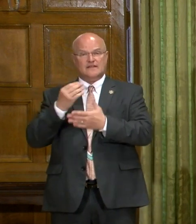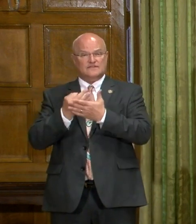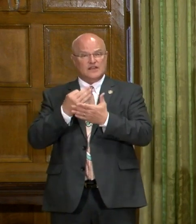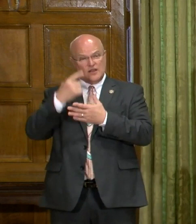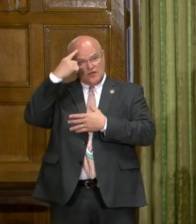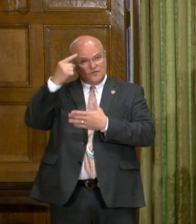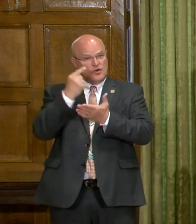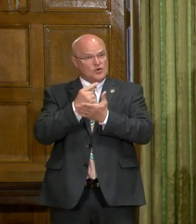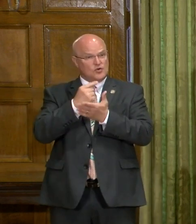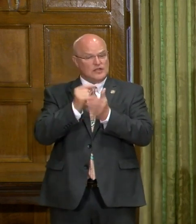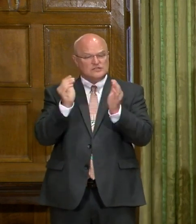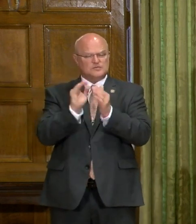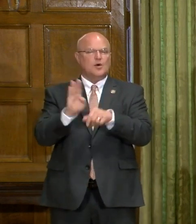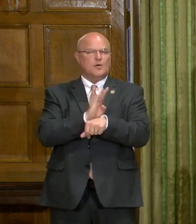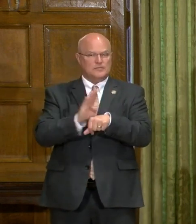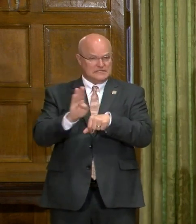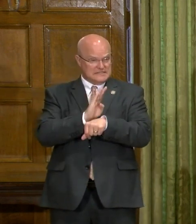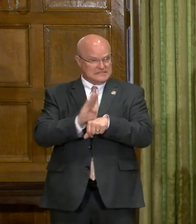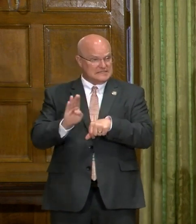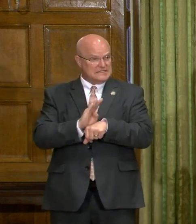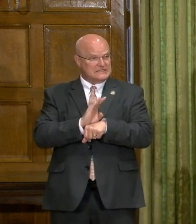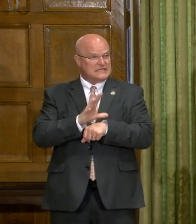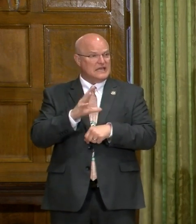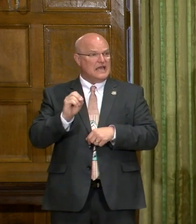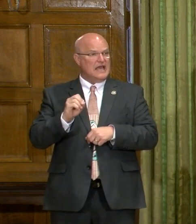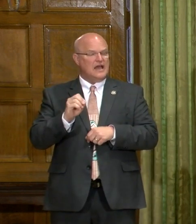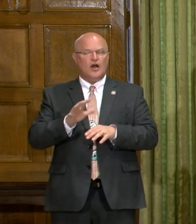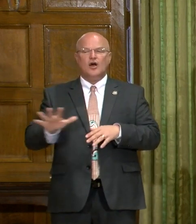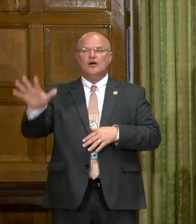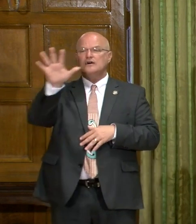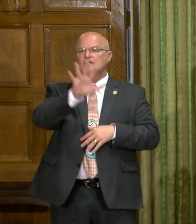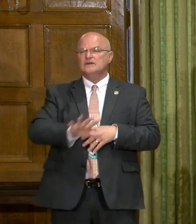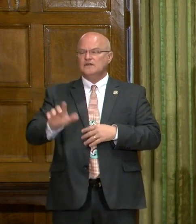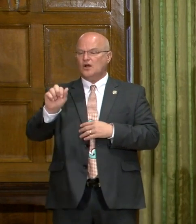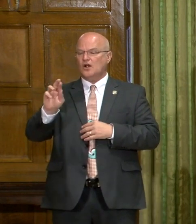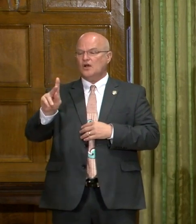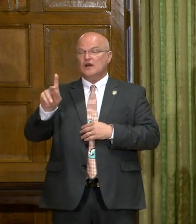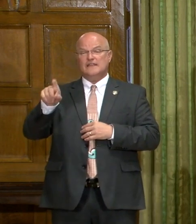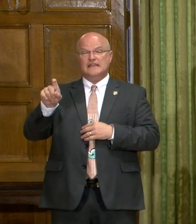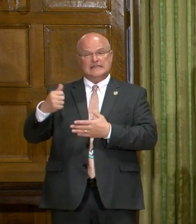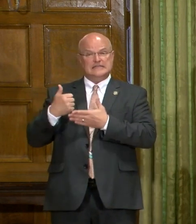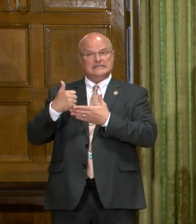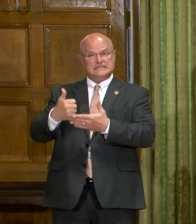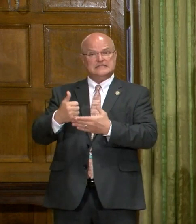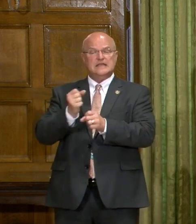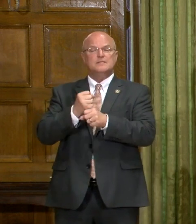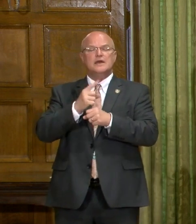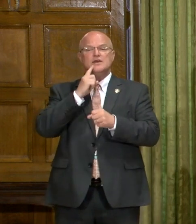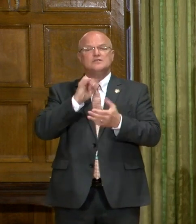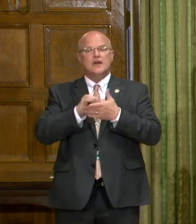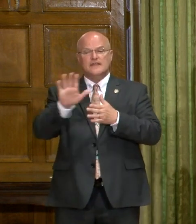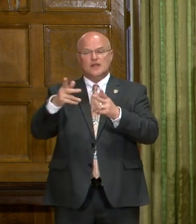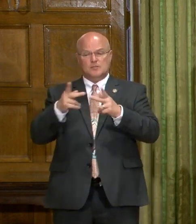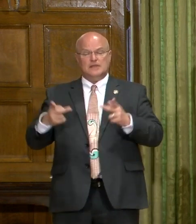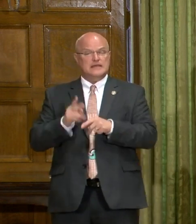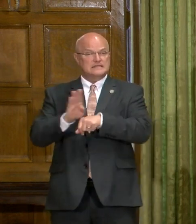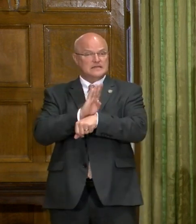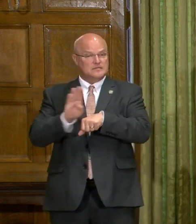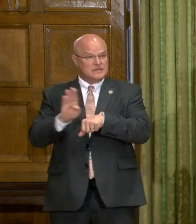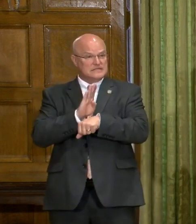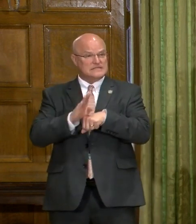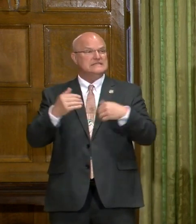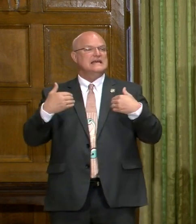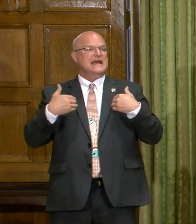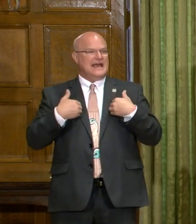grants to small businesses across Arkansas that need assistance in making sure their place of business